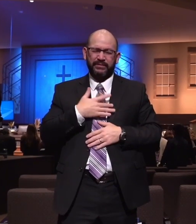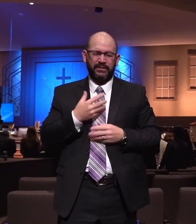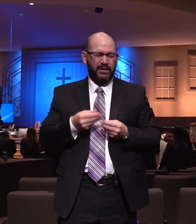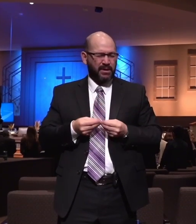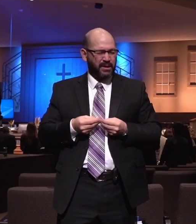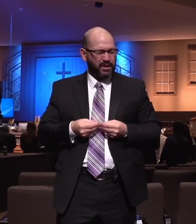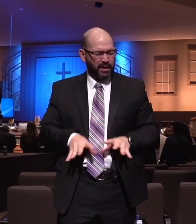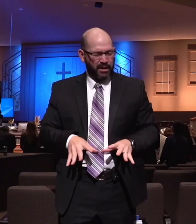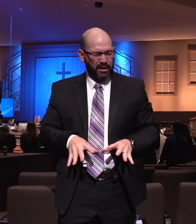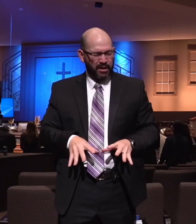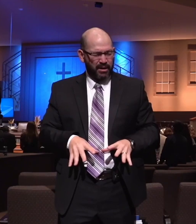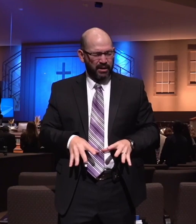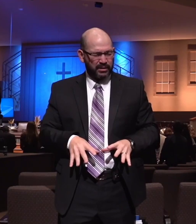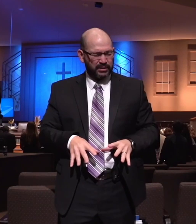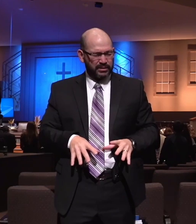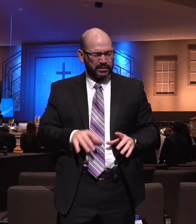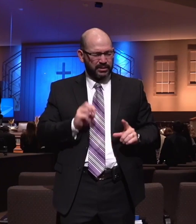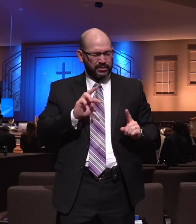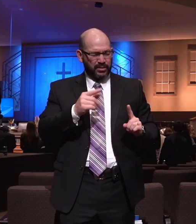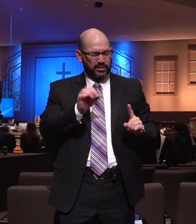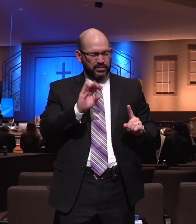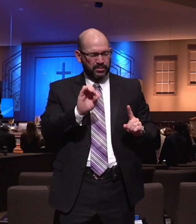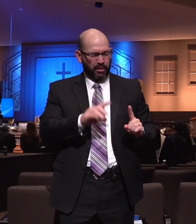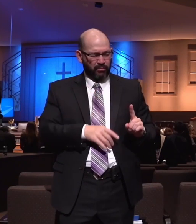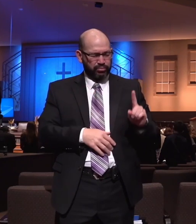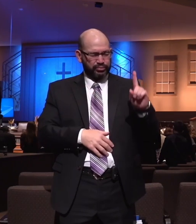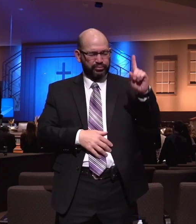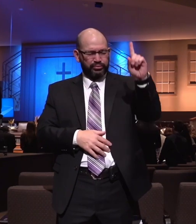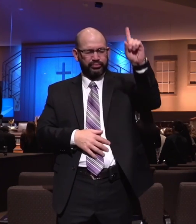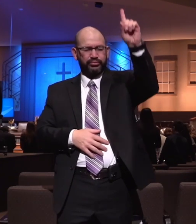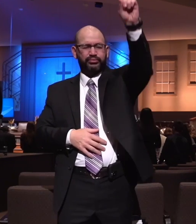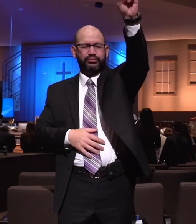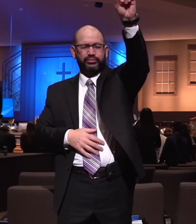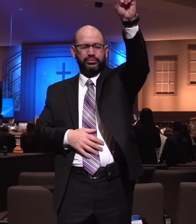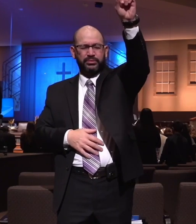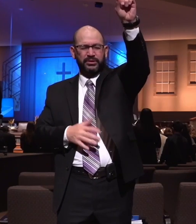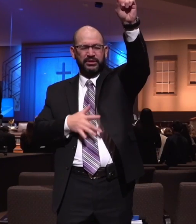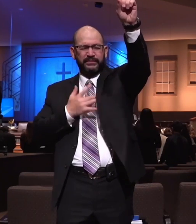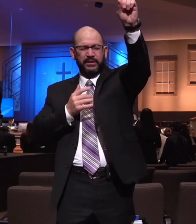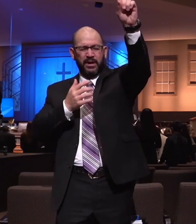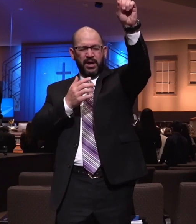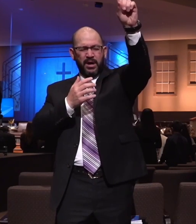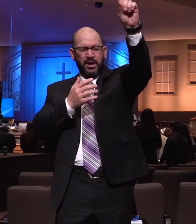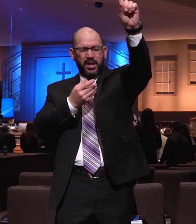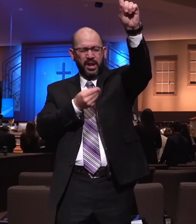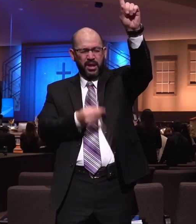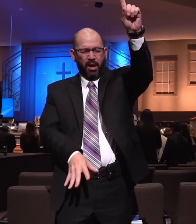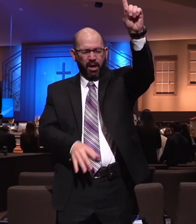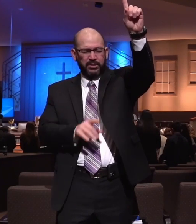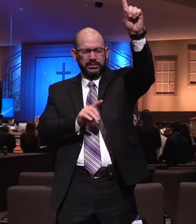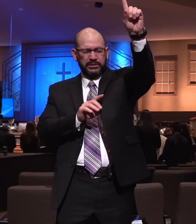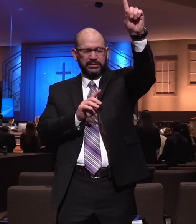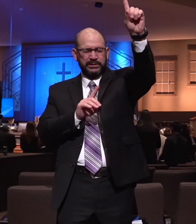forgive me for that, Lord, but it's a loss to us, even though it's heaven's gain.